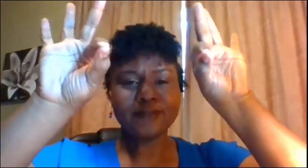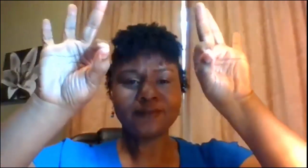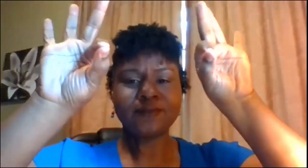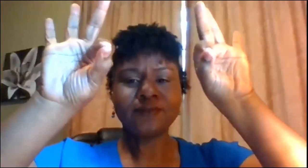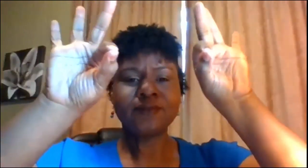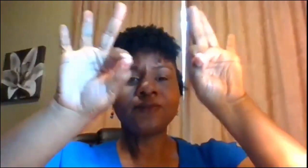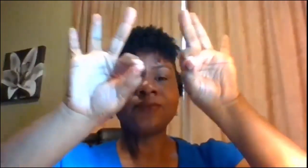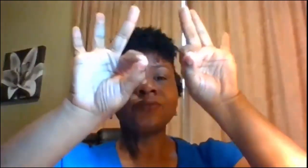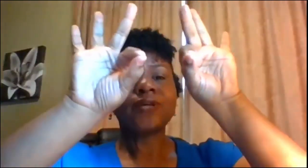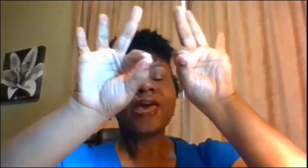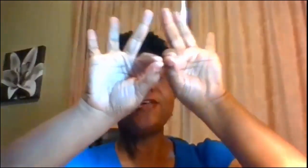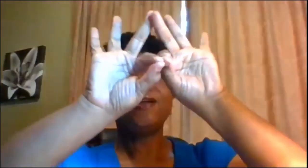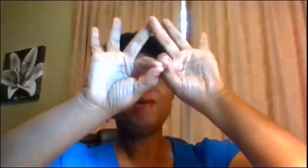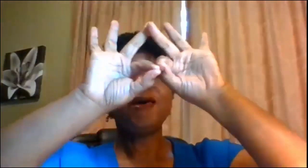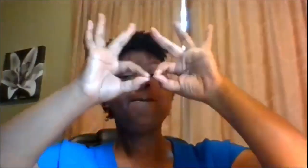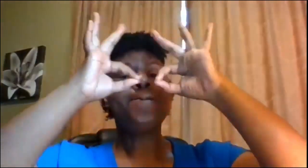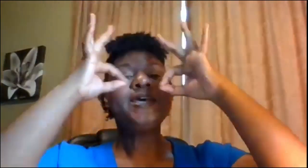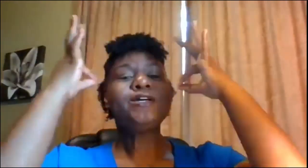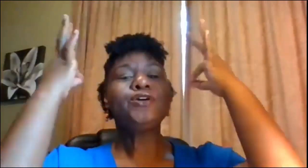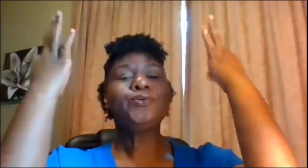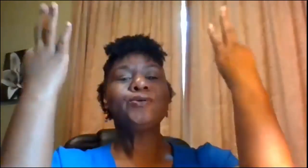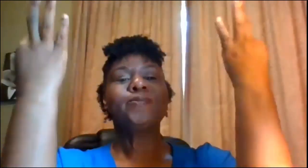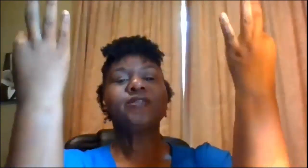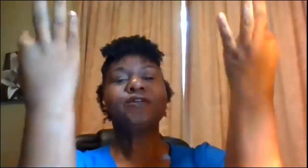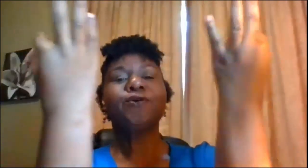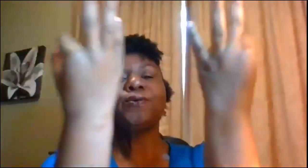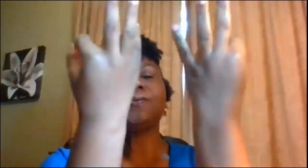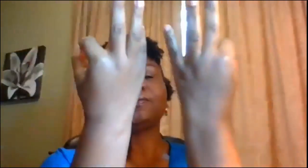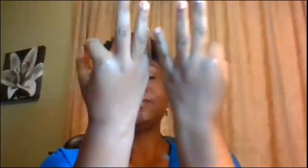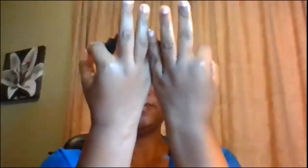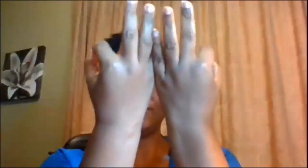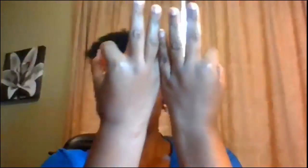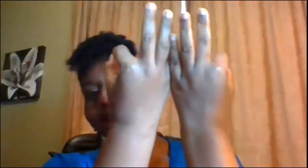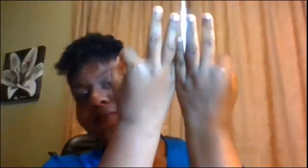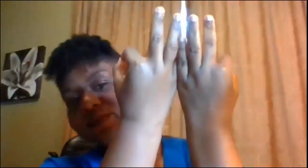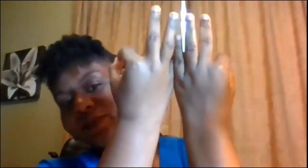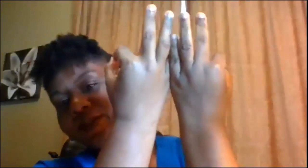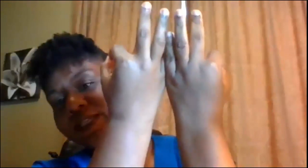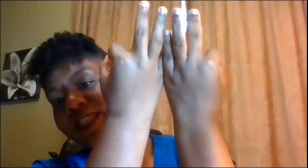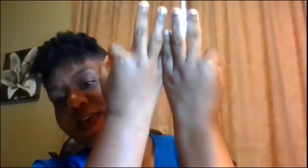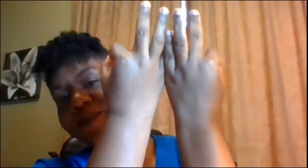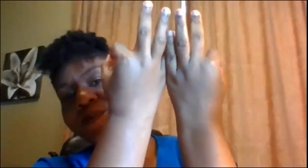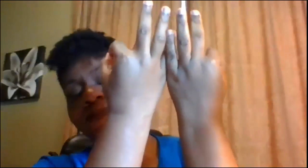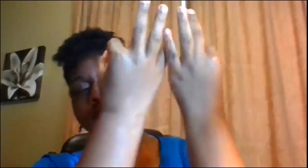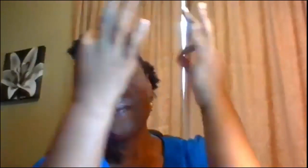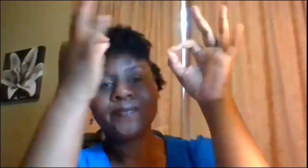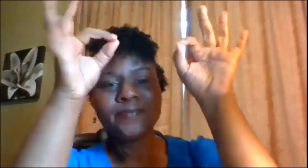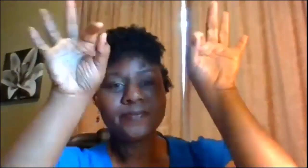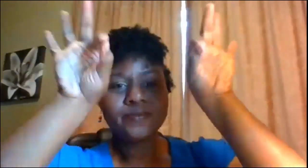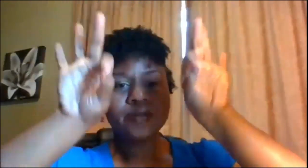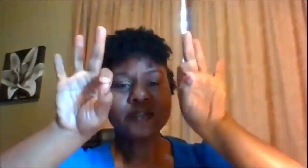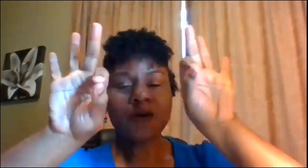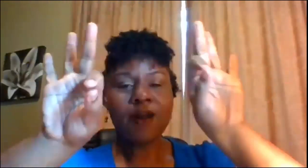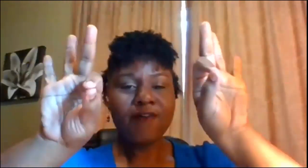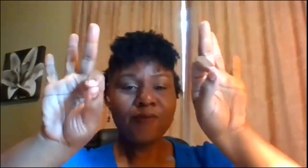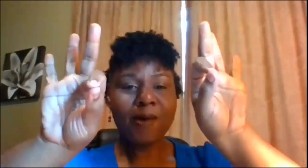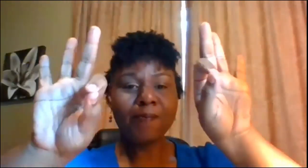and you're gonna make a big group a circle you'll see that start off with my